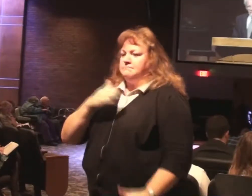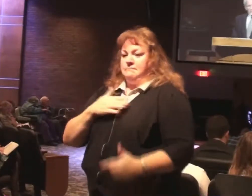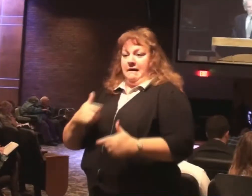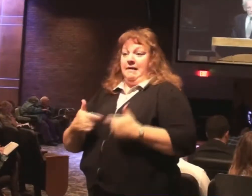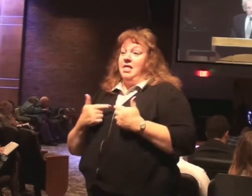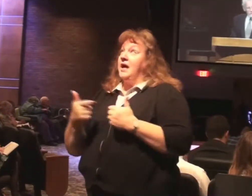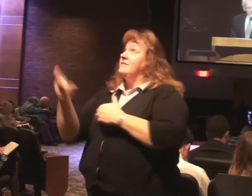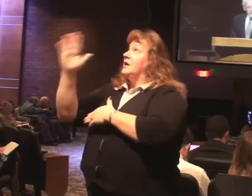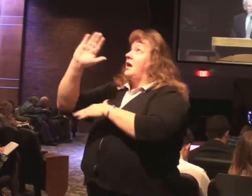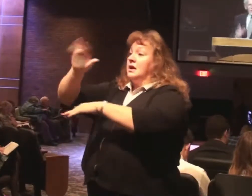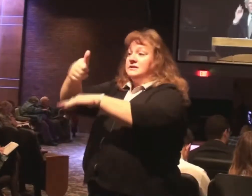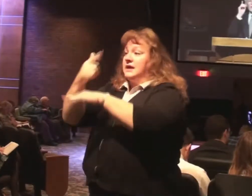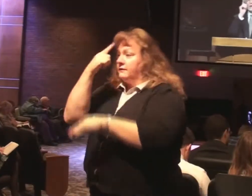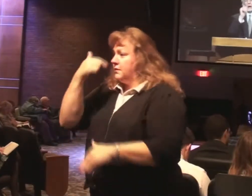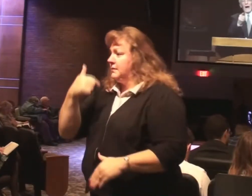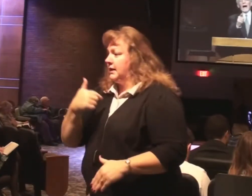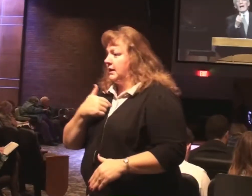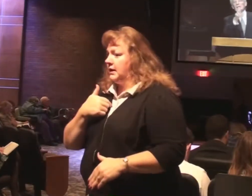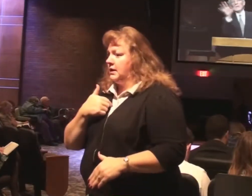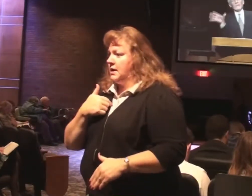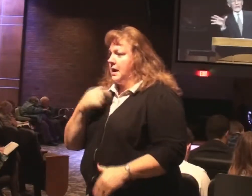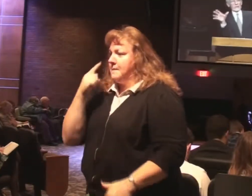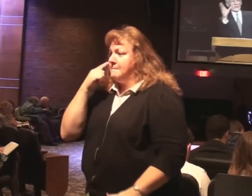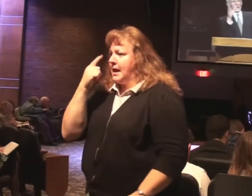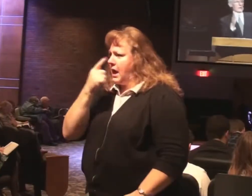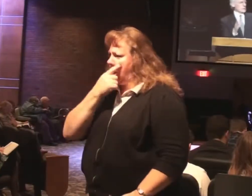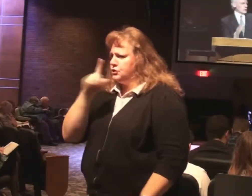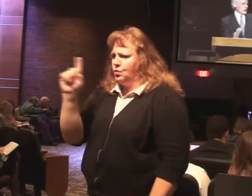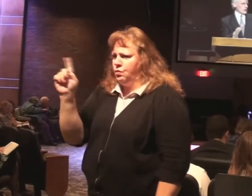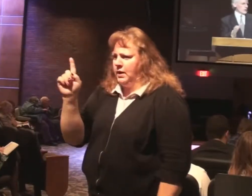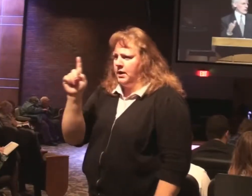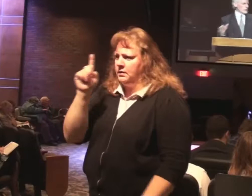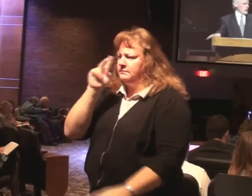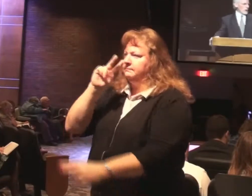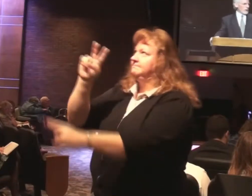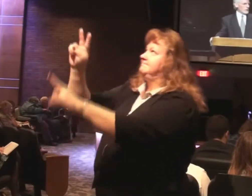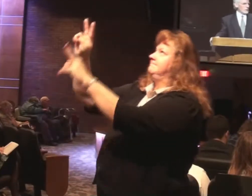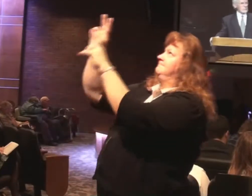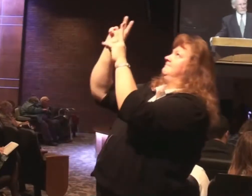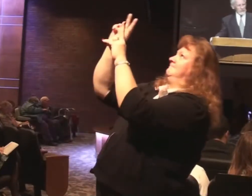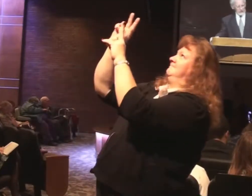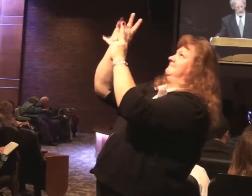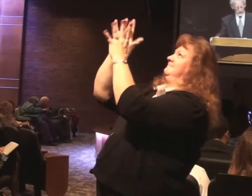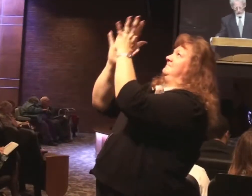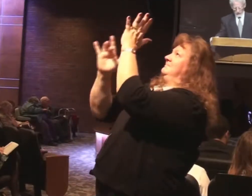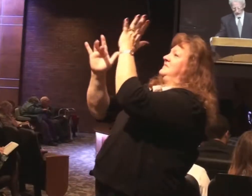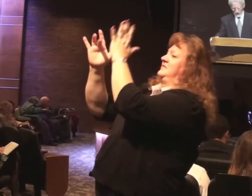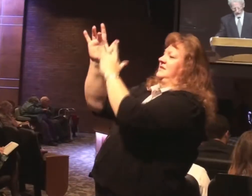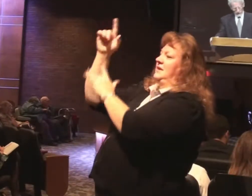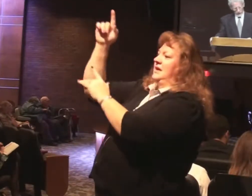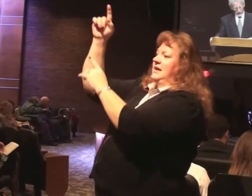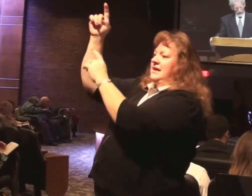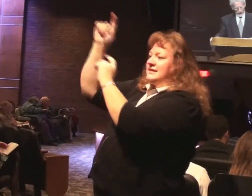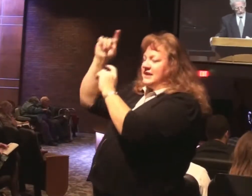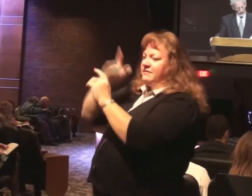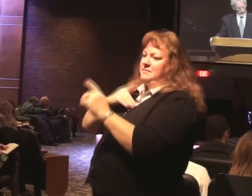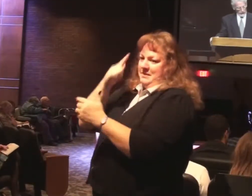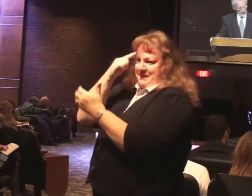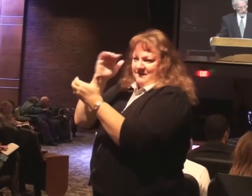before us. Keeping our eyes fixed on Jesus, the author and perfecter of our faith. Now